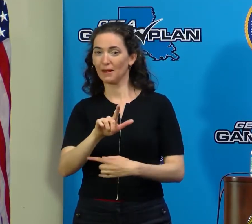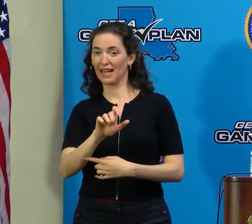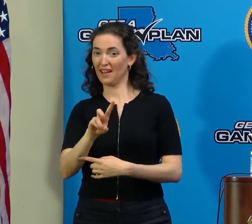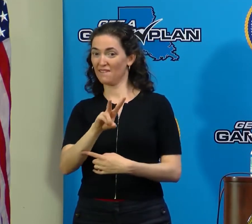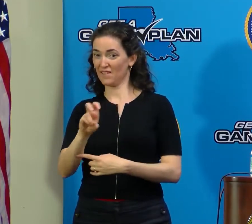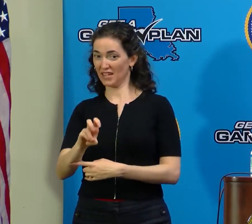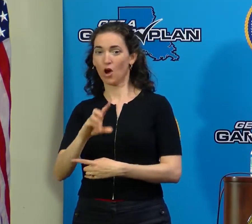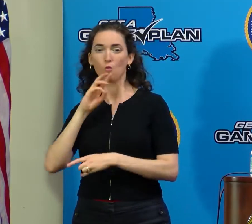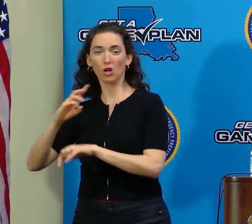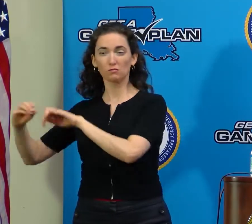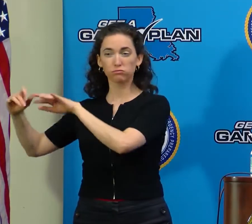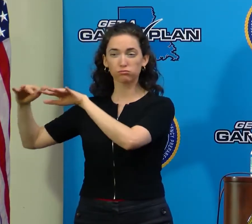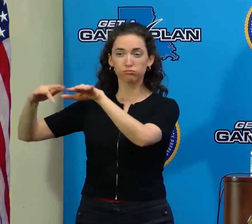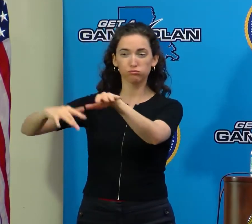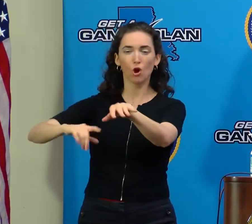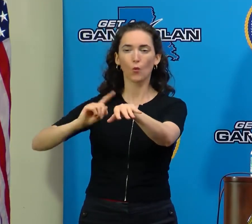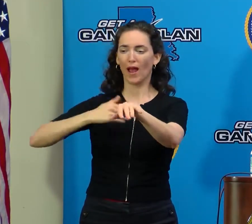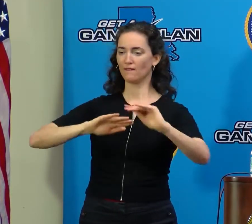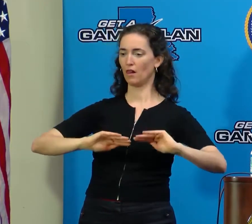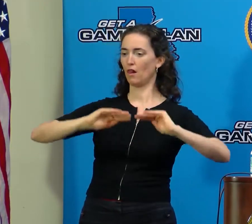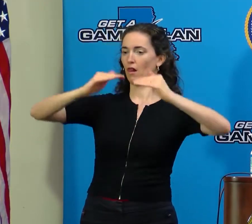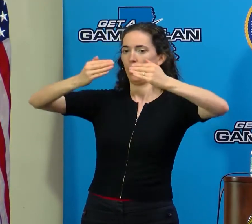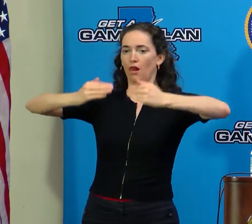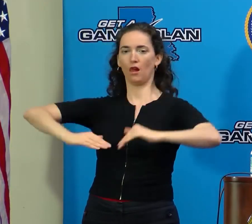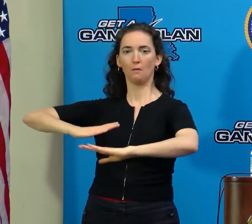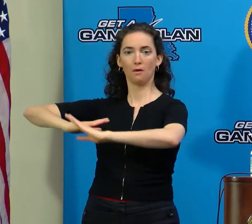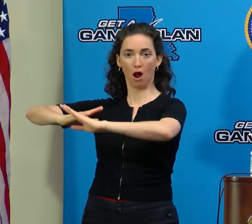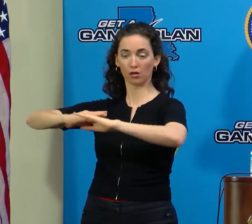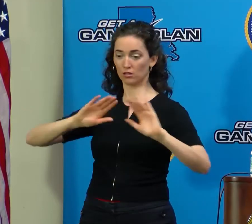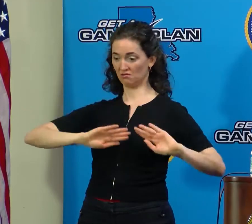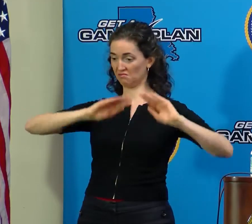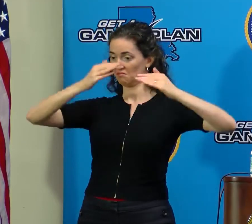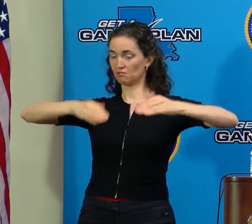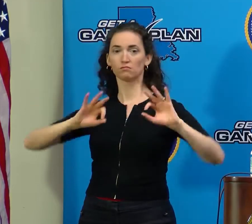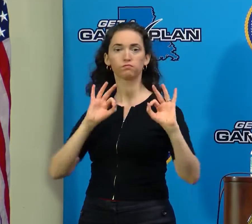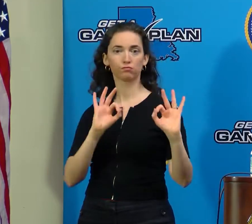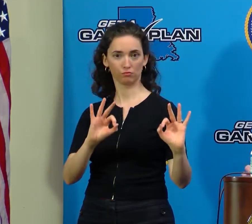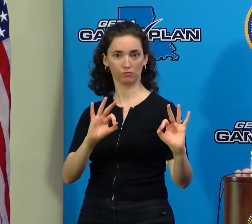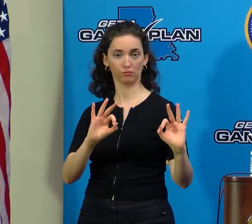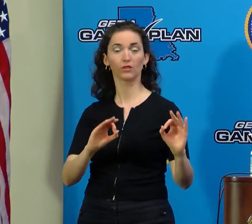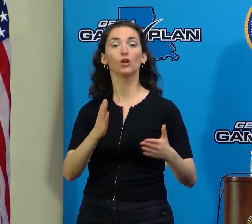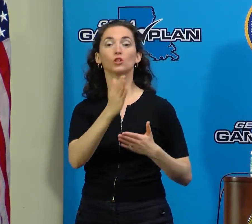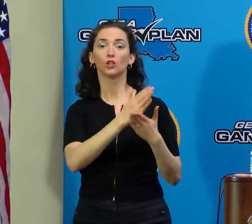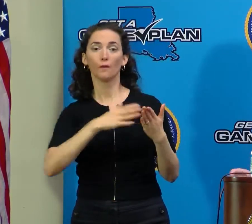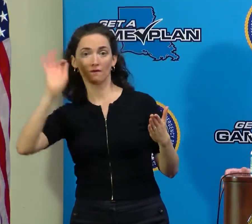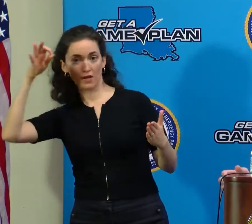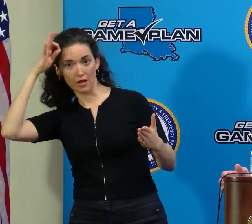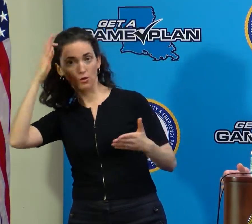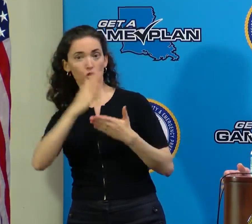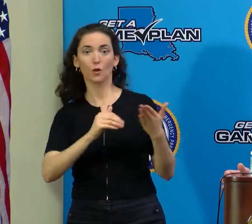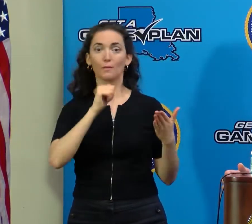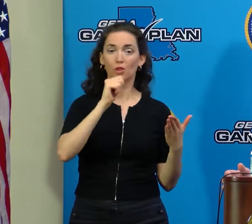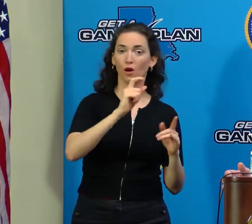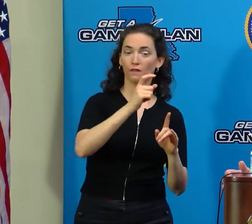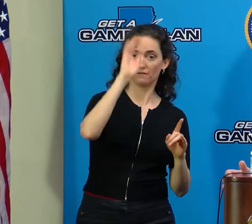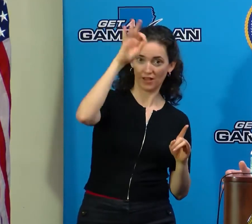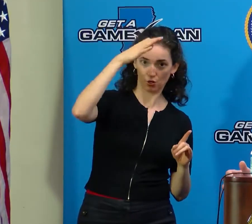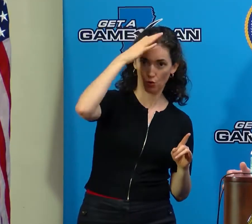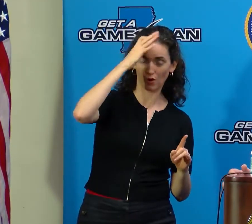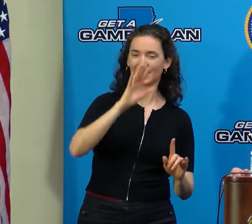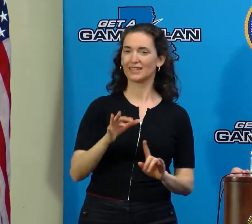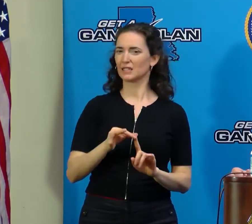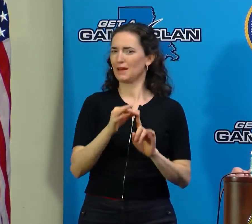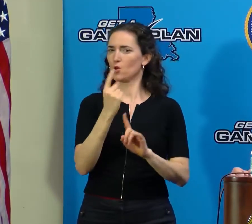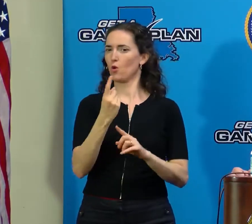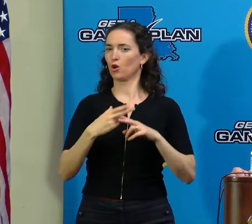perform extremely well. Our federal, non-federal levee systems, particularly the hurricane and storm